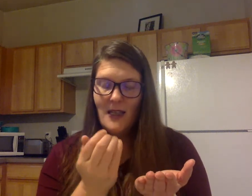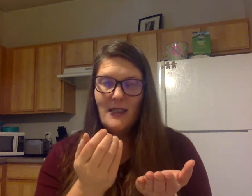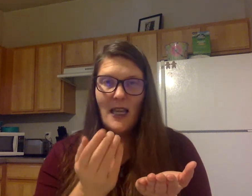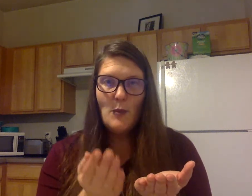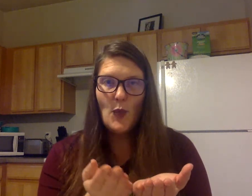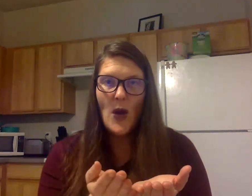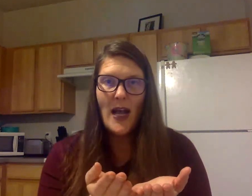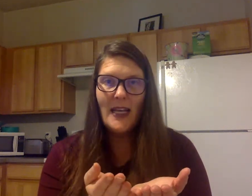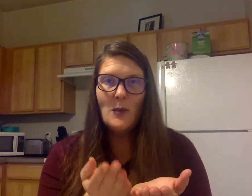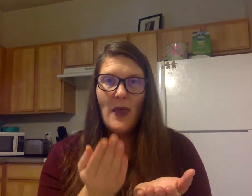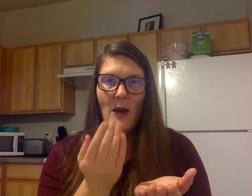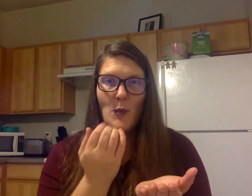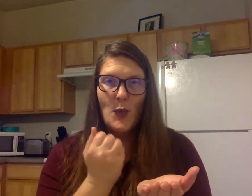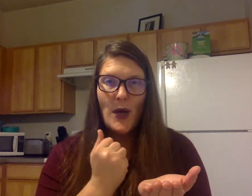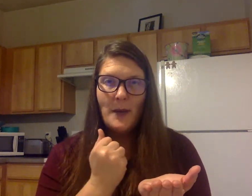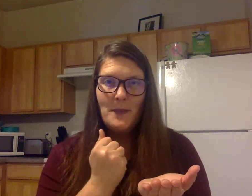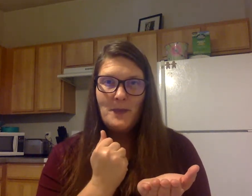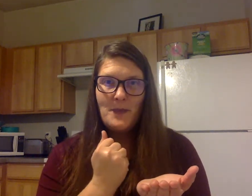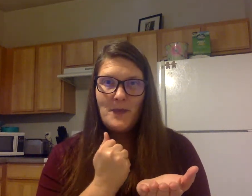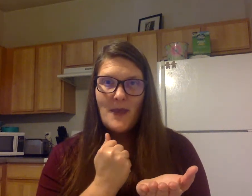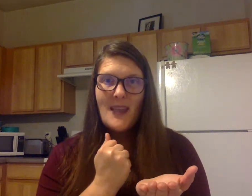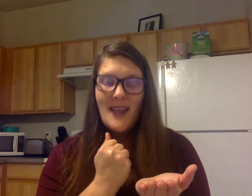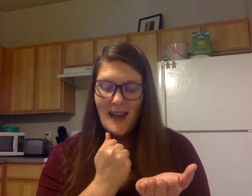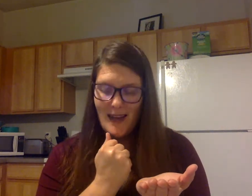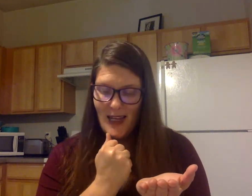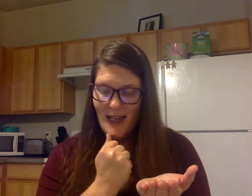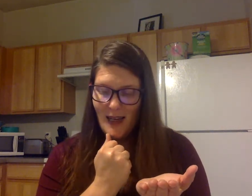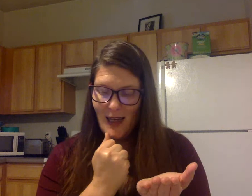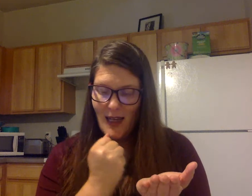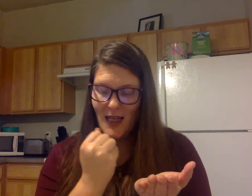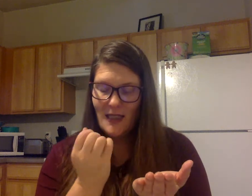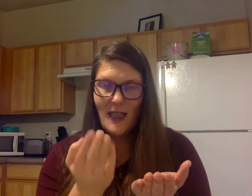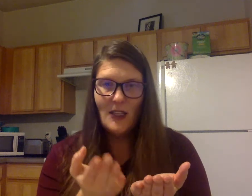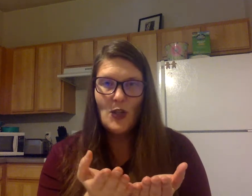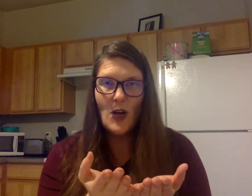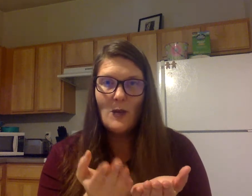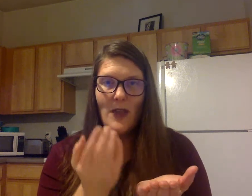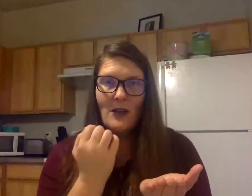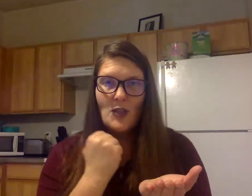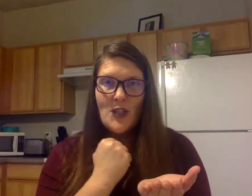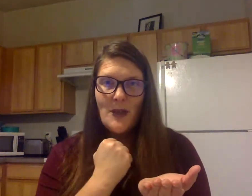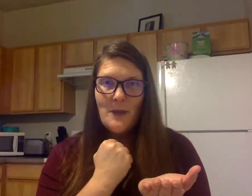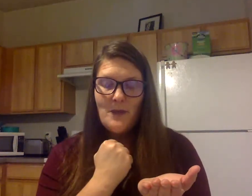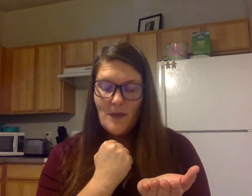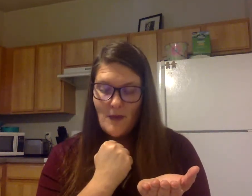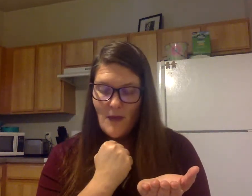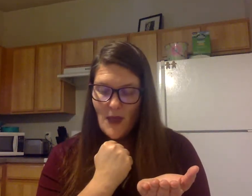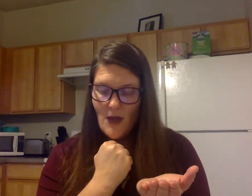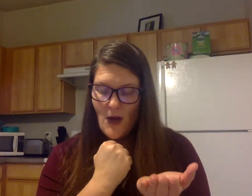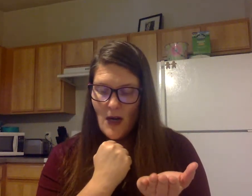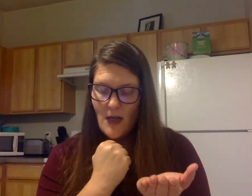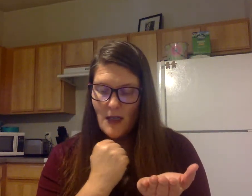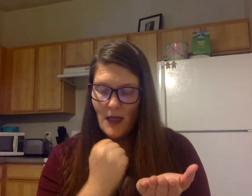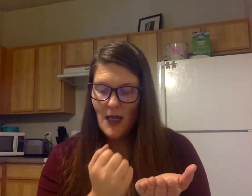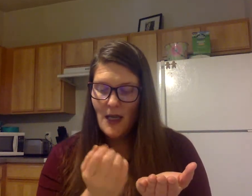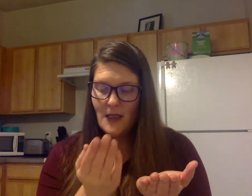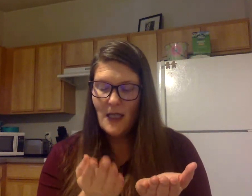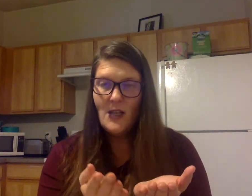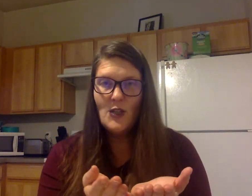Say pride without br, eyed. Say chart without ch, art. Say